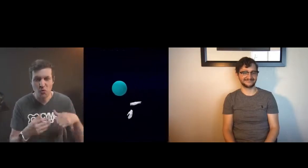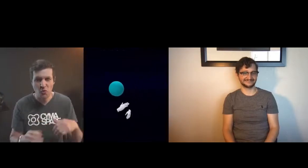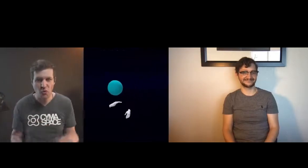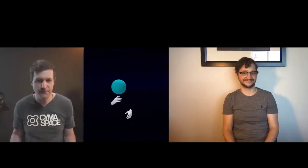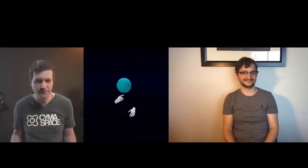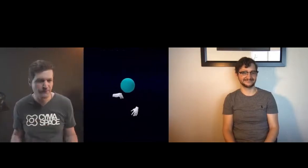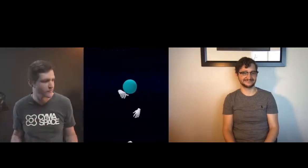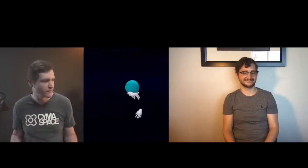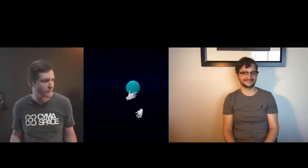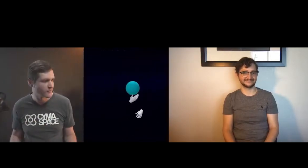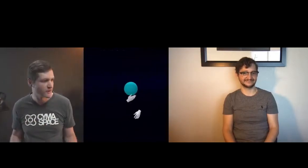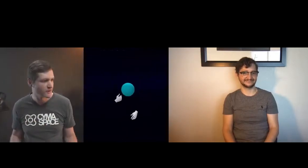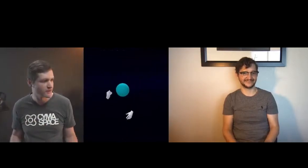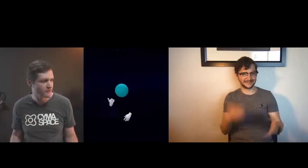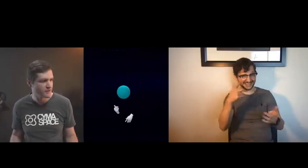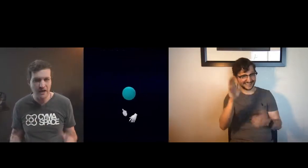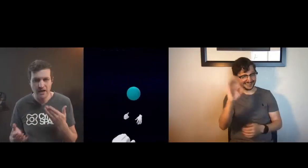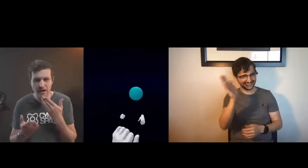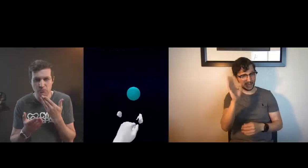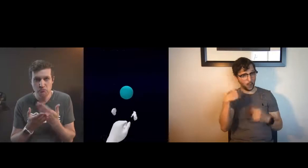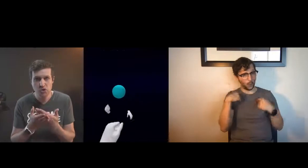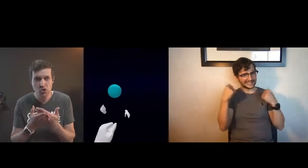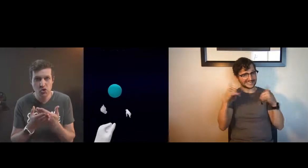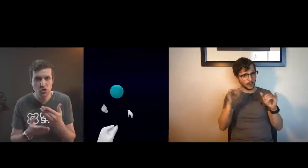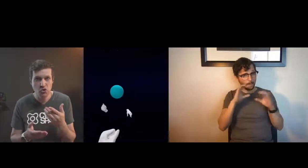so it feels great to be able to sign with someone in this space